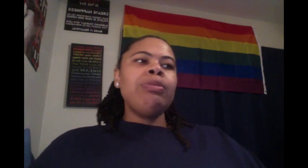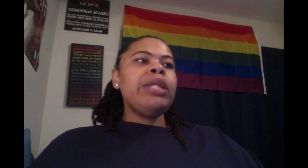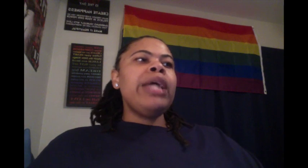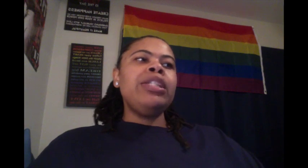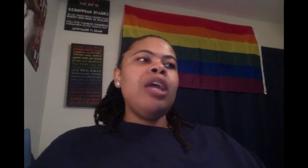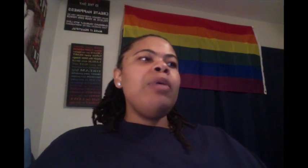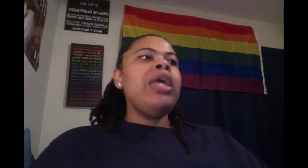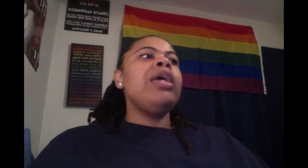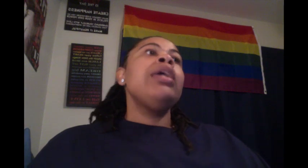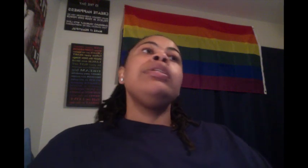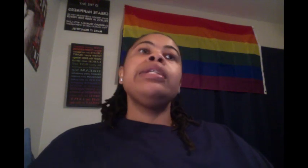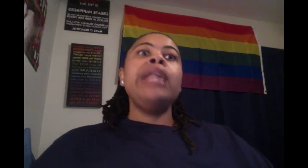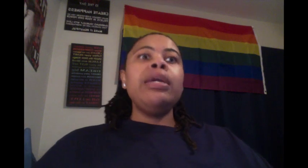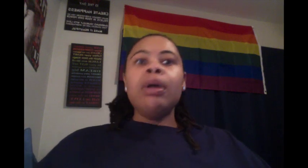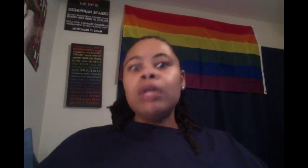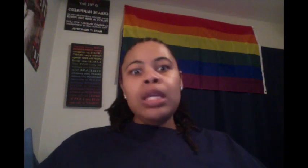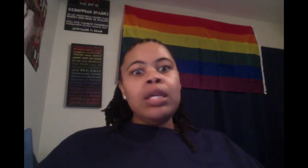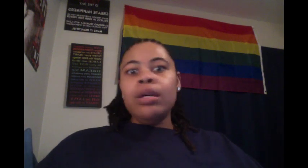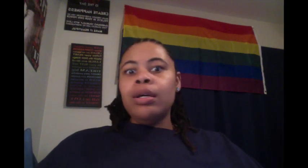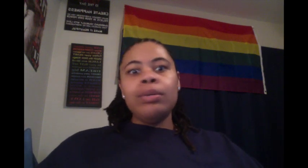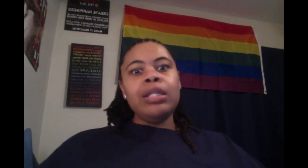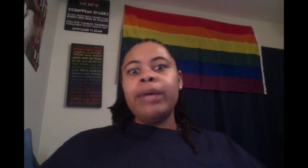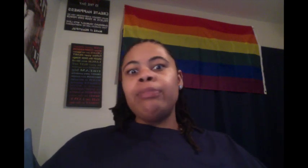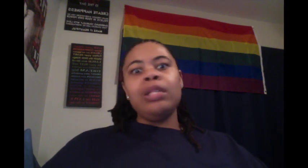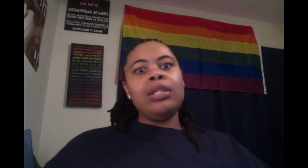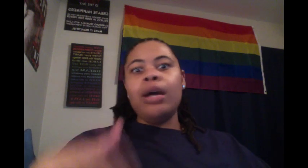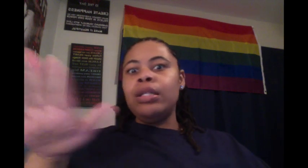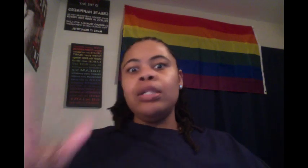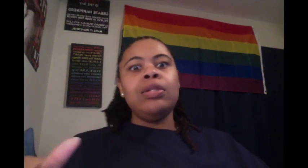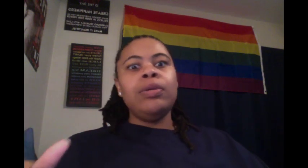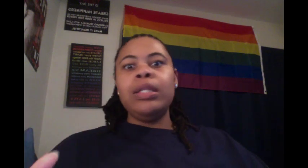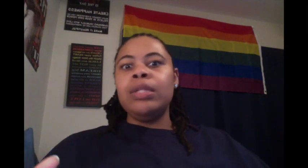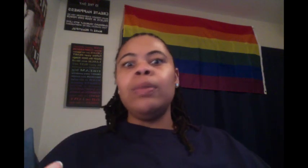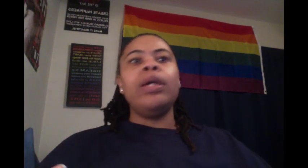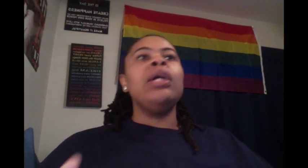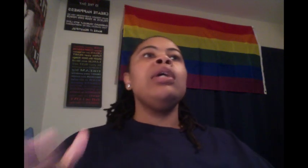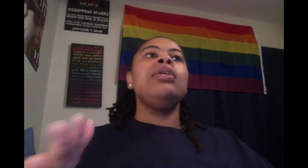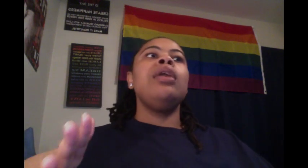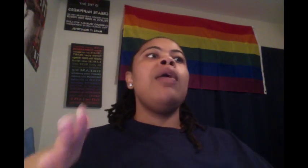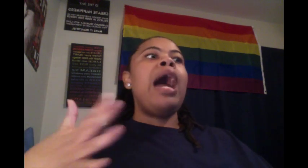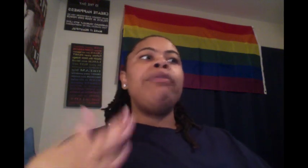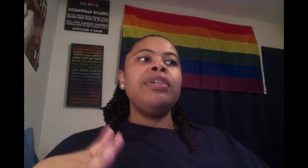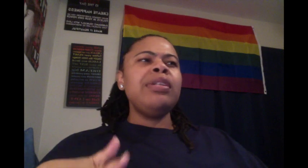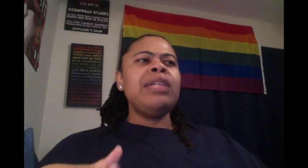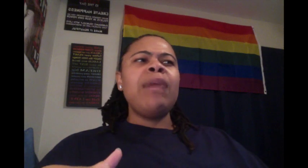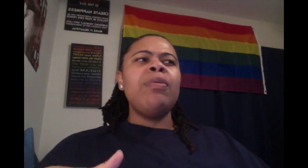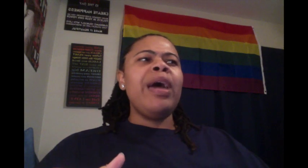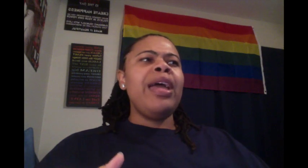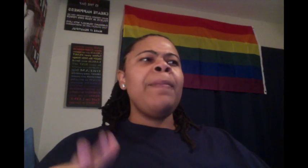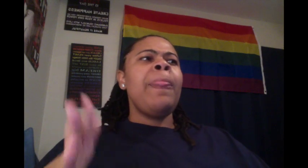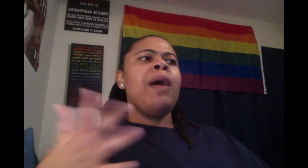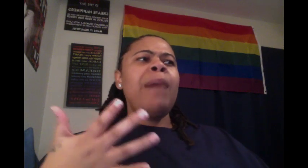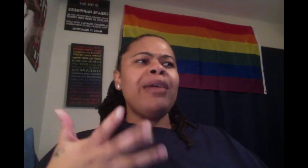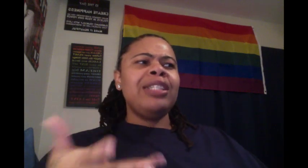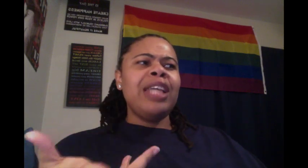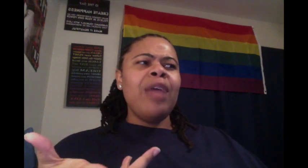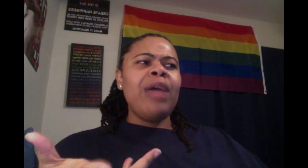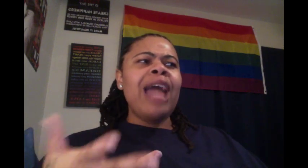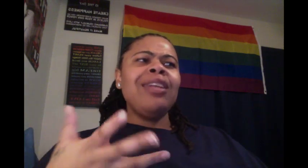was like, Sharon, just let him go get his baby. That's all he needs to do at this point. You know, I feel some type of way about Sharon. I know